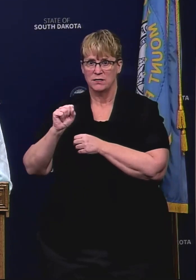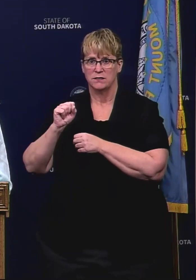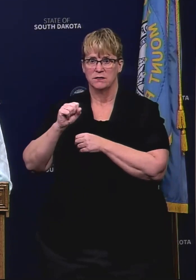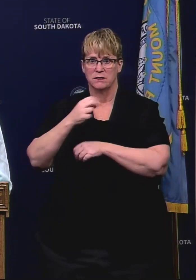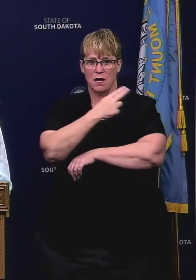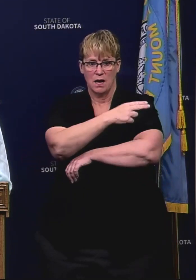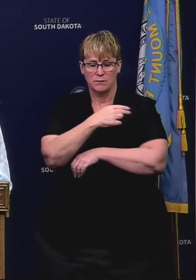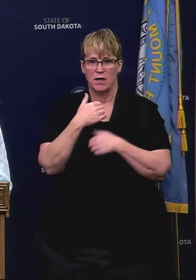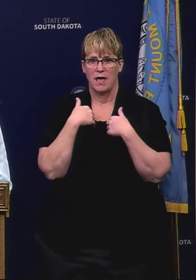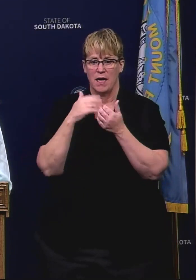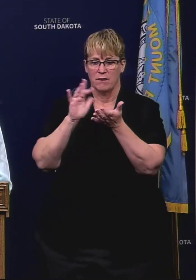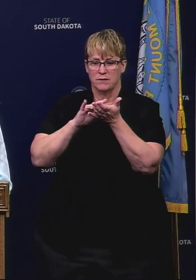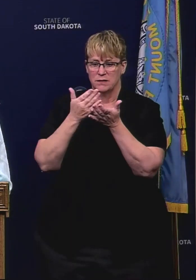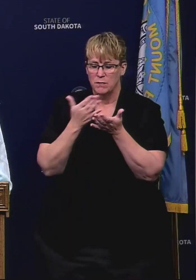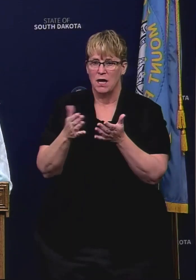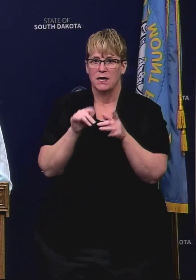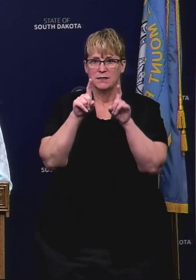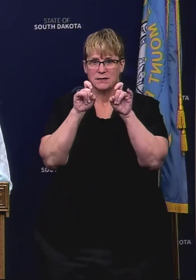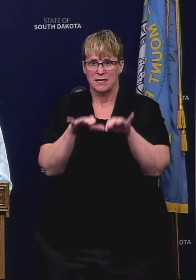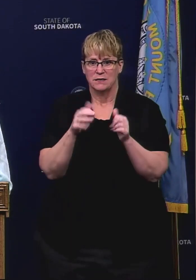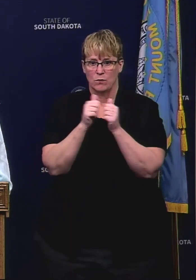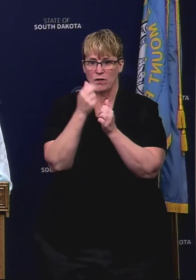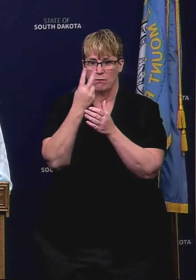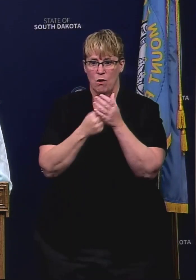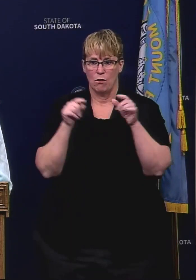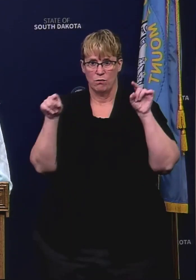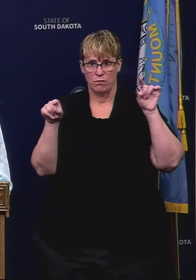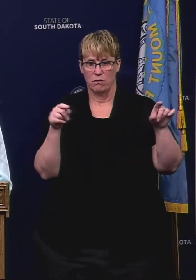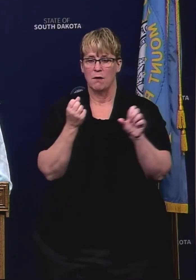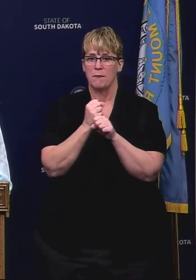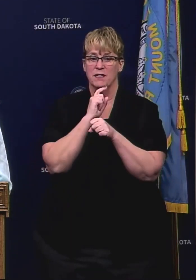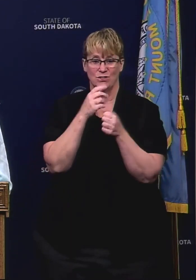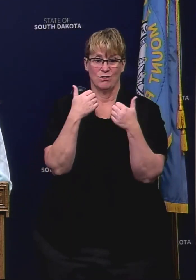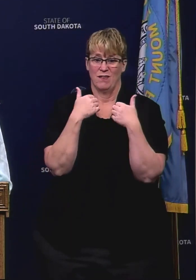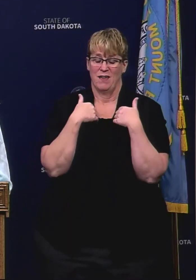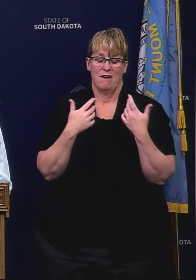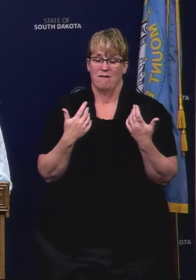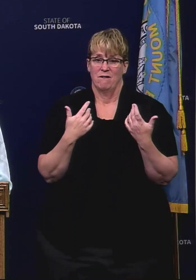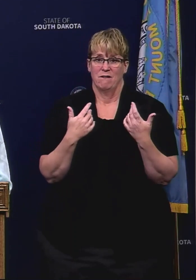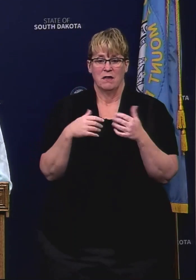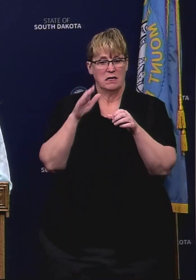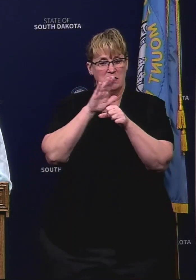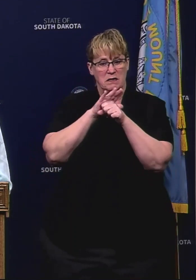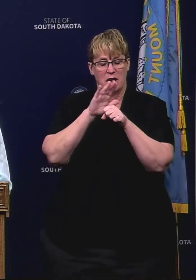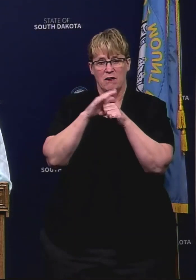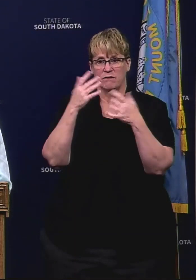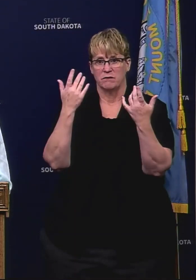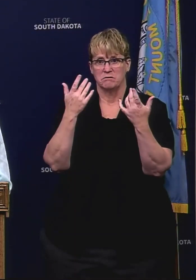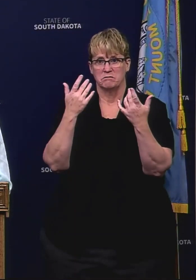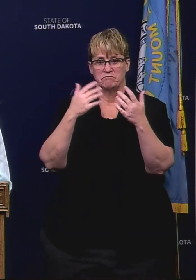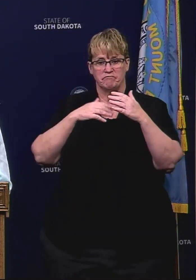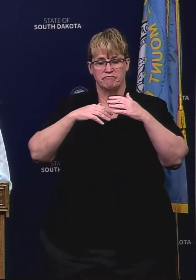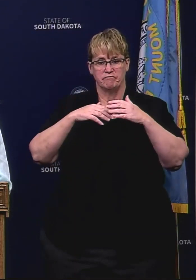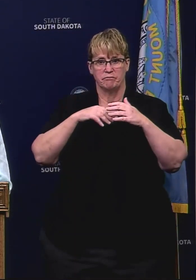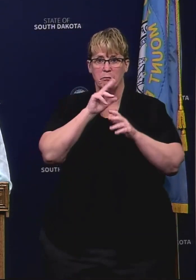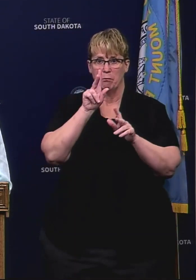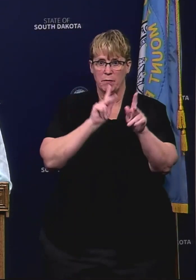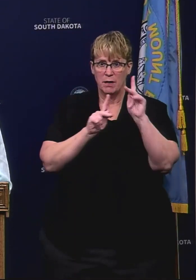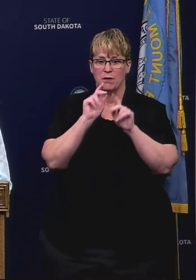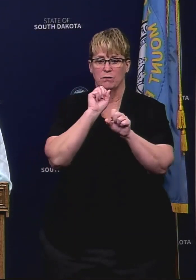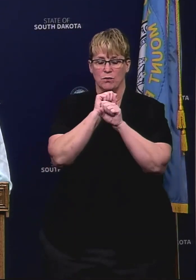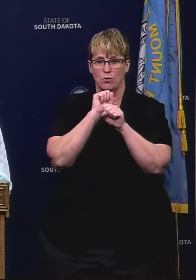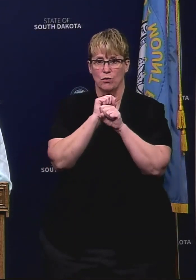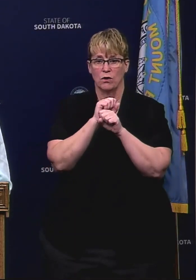get supplies and testing equipment that would be necessary make sure that they have adequate personnel in order to